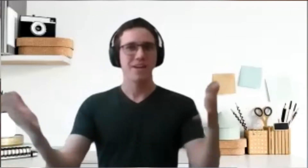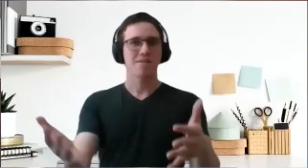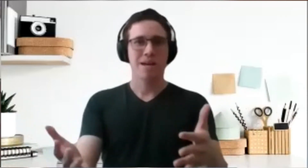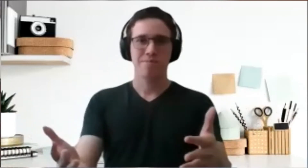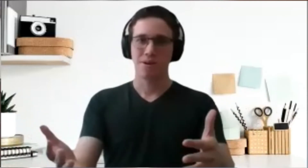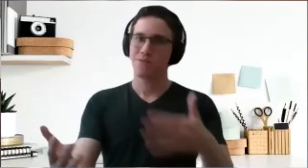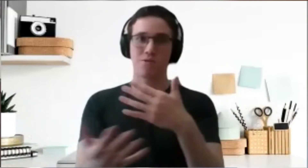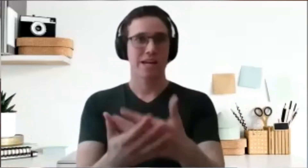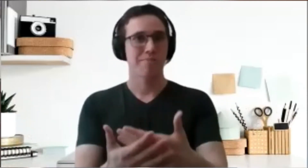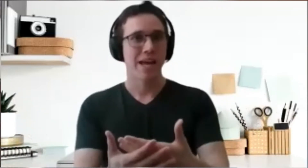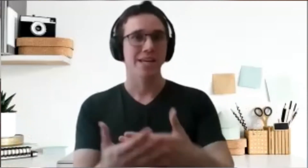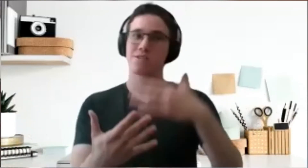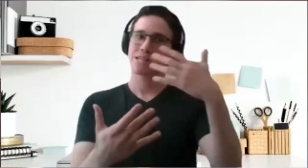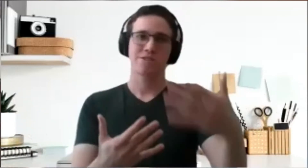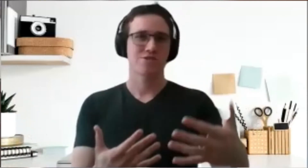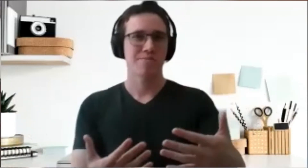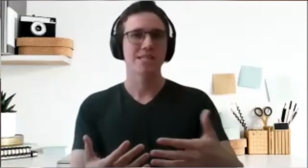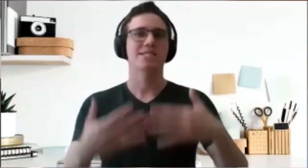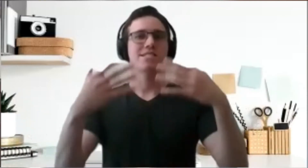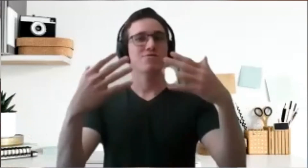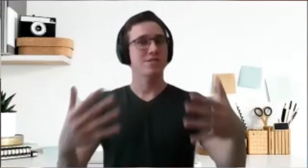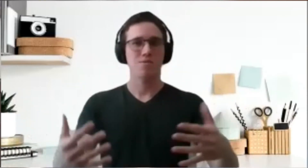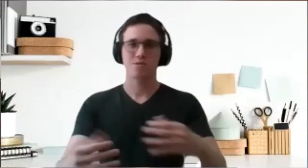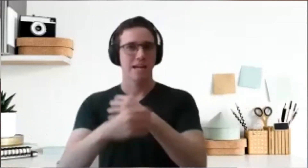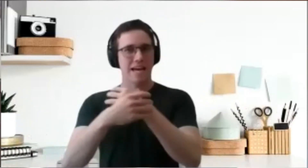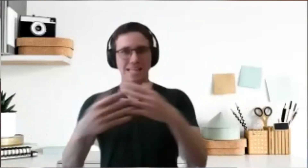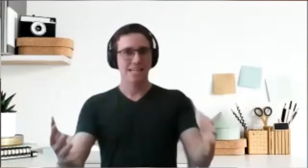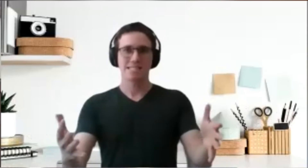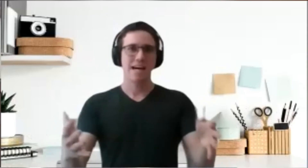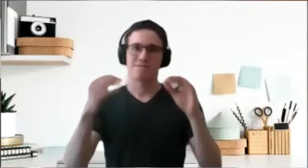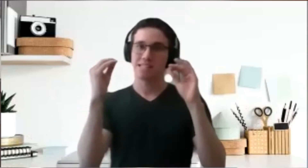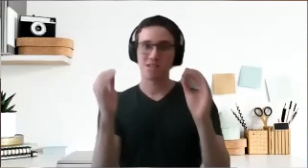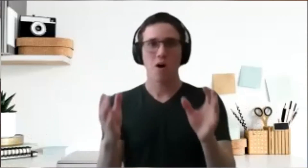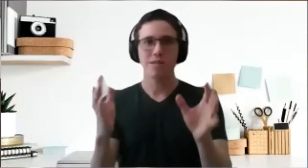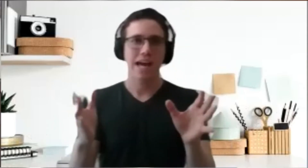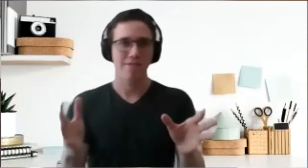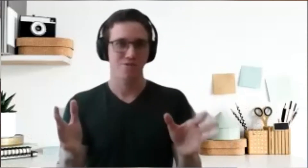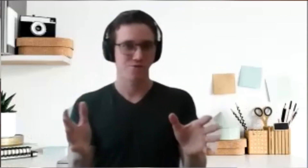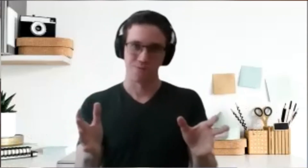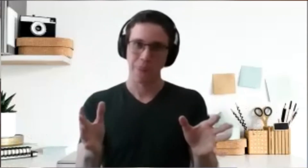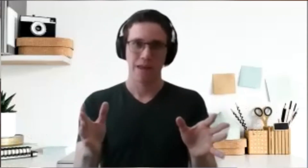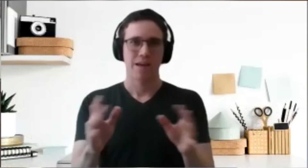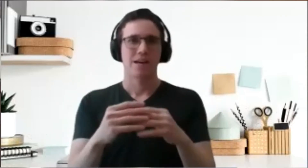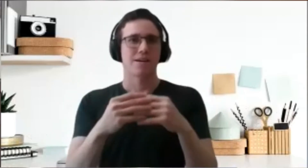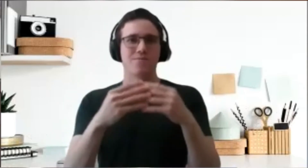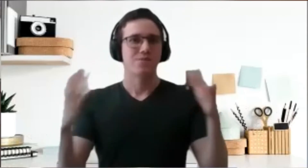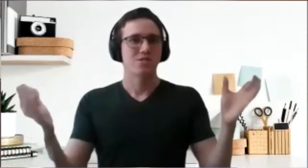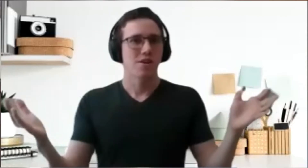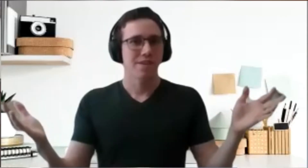they're a member, they're already paying, they're already going to the meetings, they're doing the roles and that's enough. That's all they have to do. There's nothing